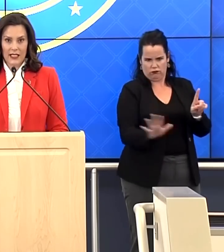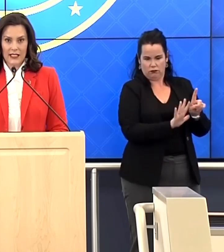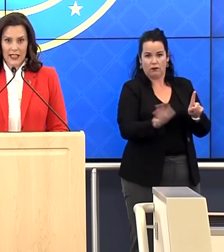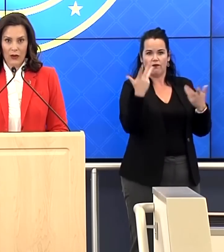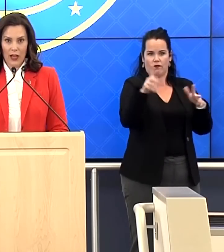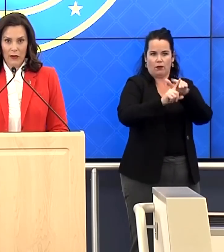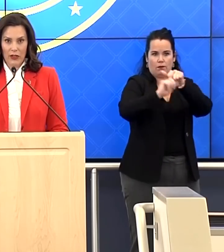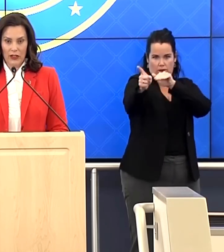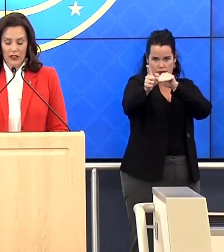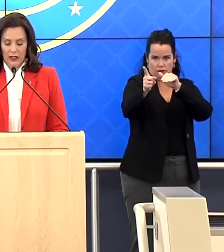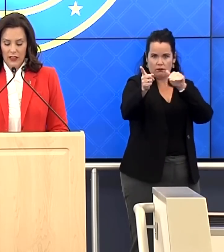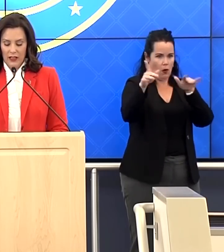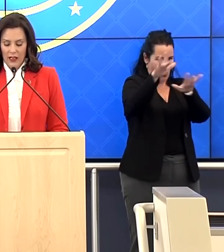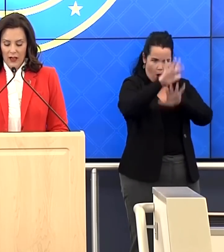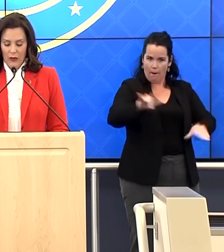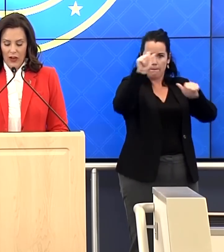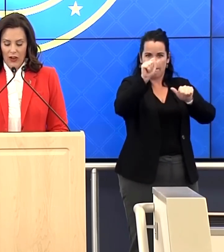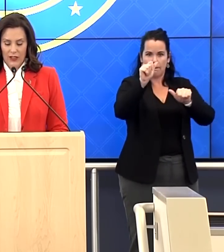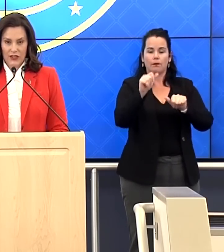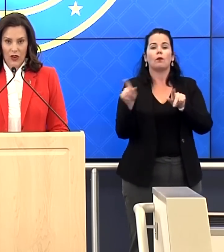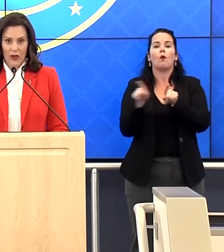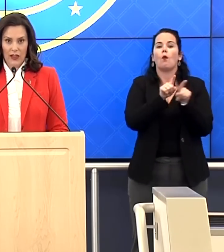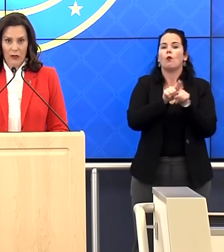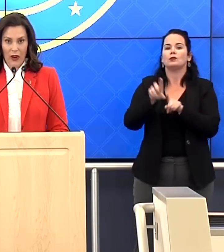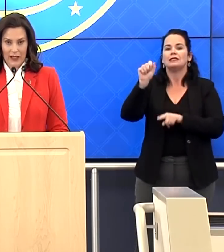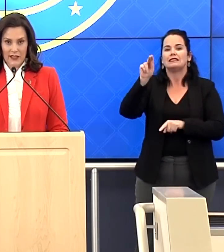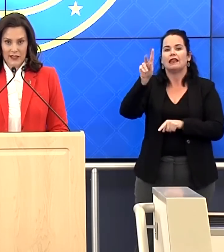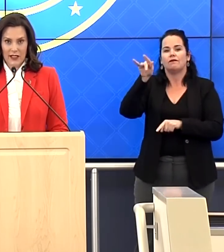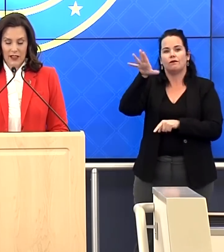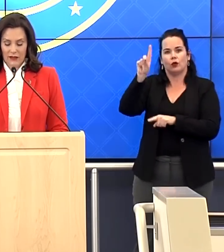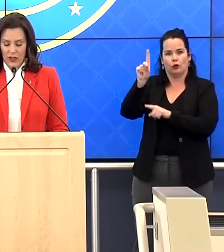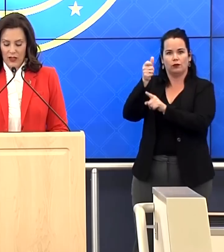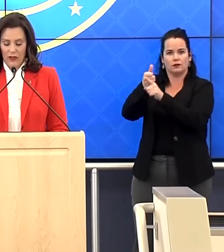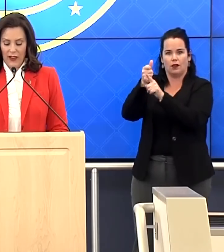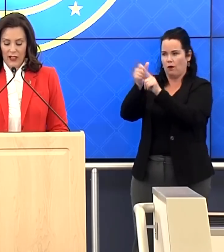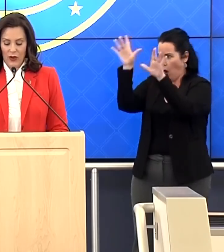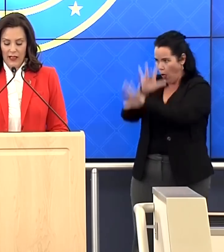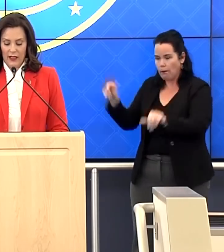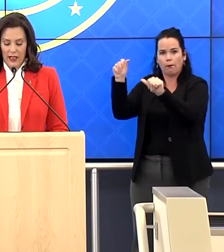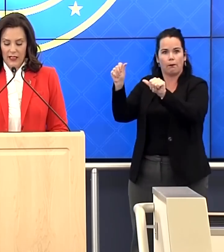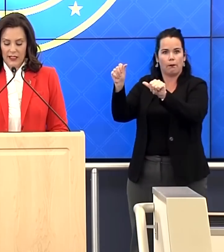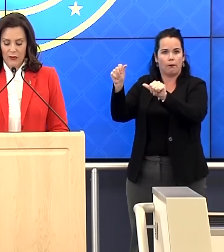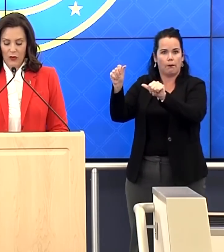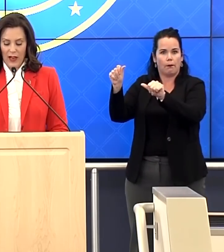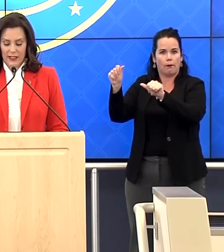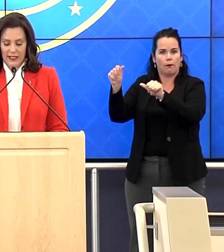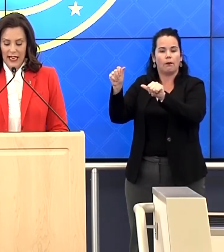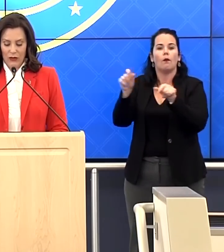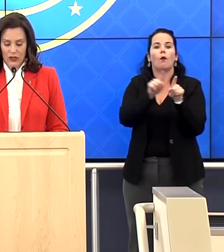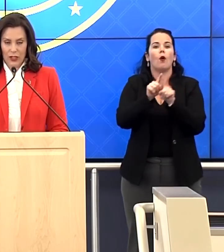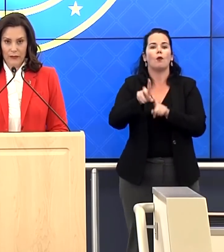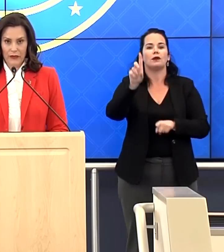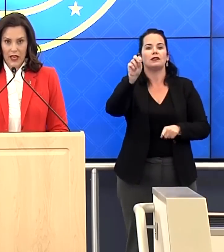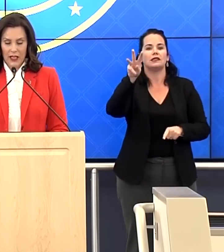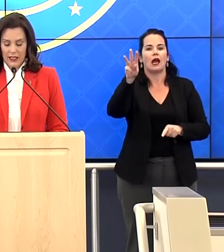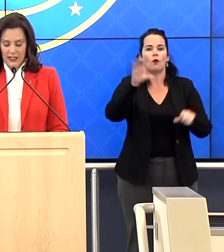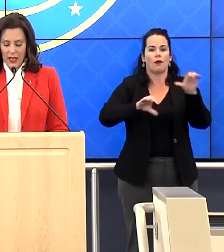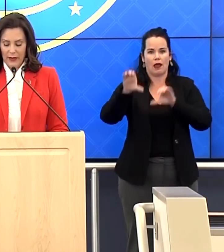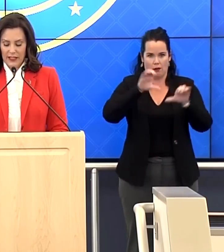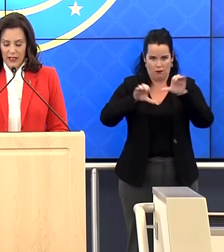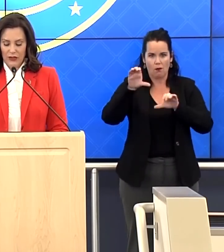and Dow Chemical. We are also in the process of trying to evacuate Tittabawassee Township,